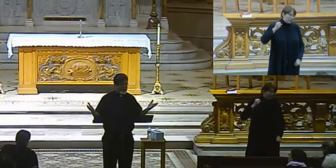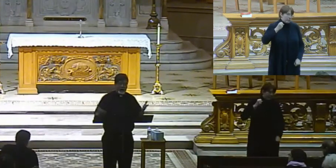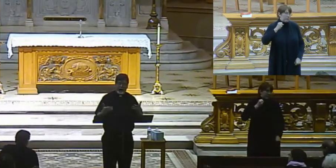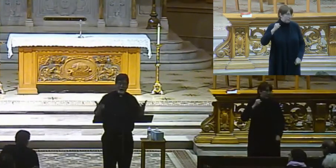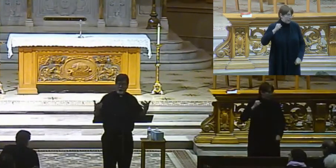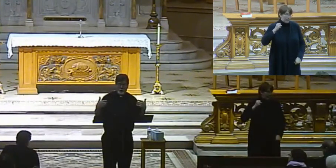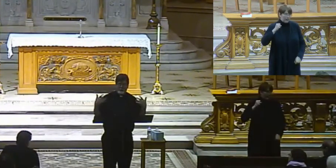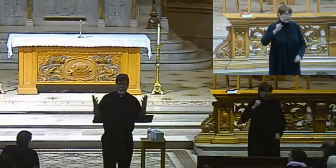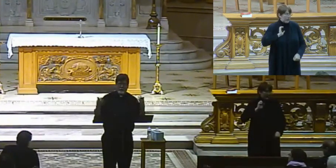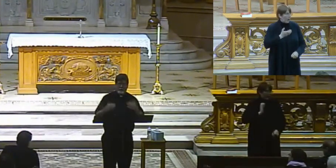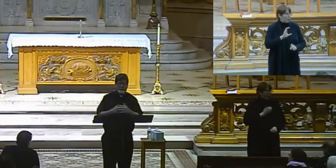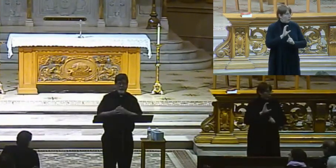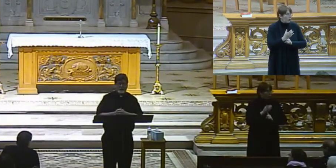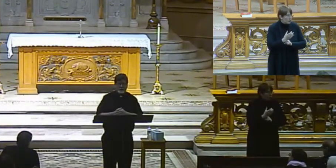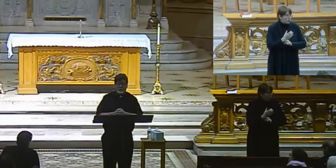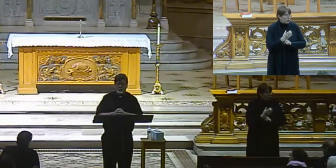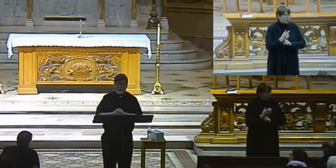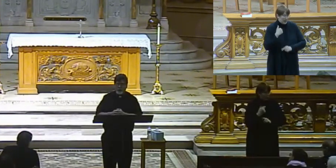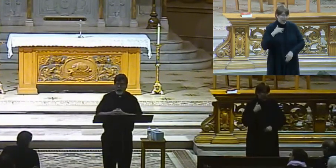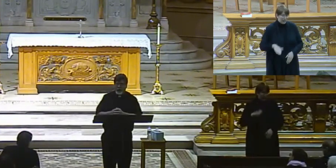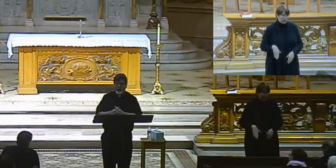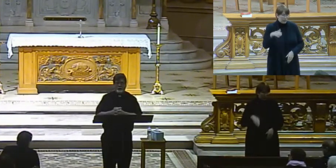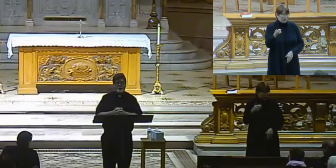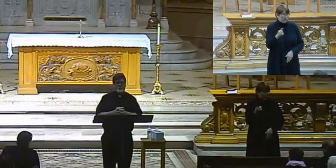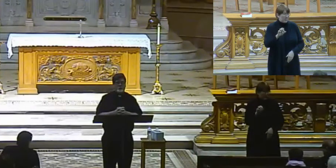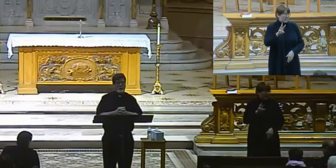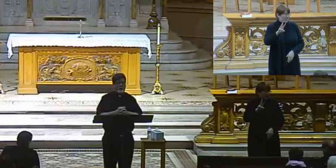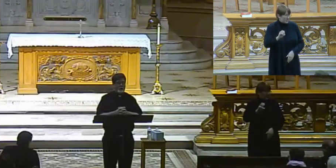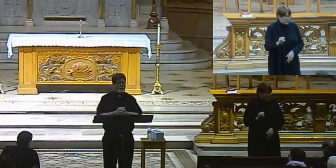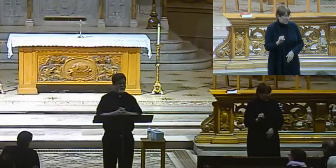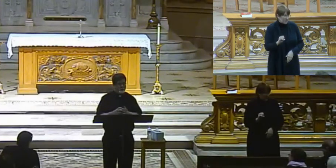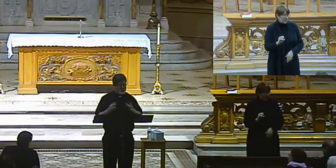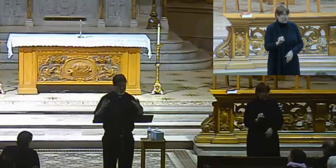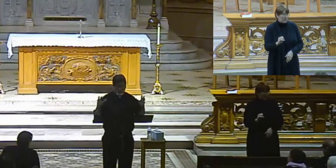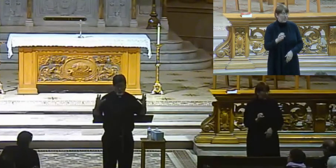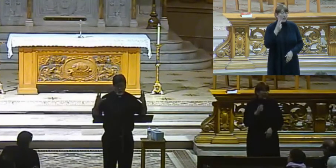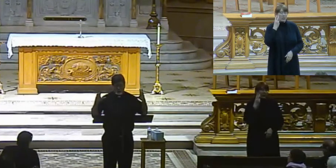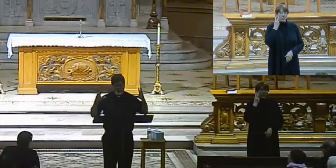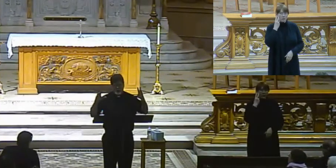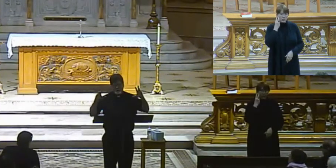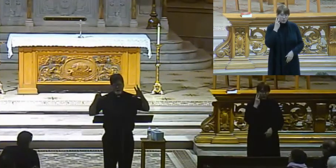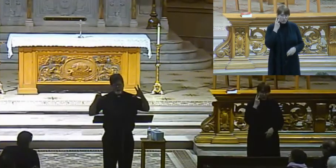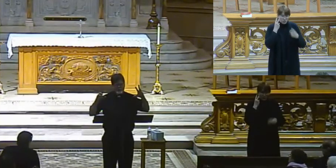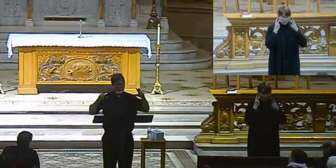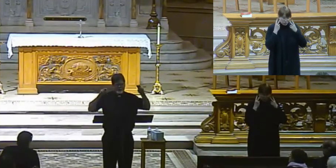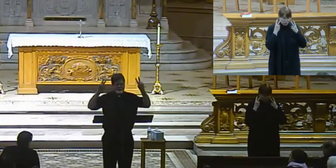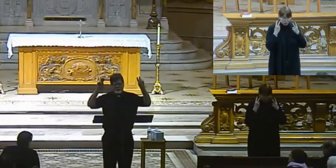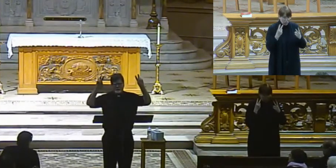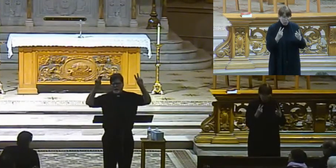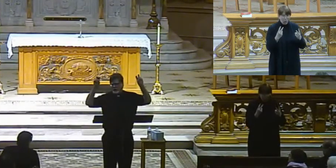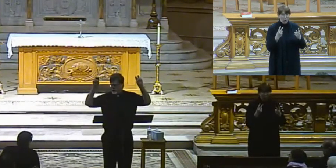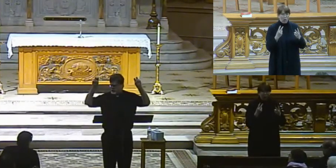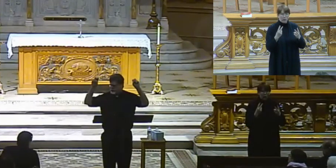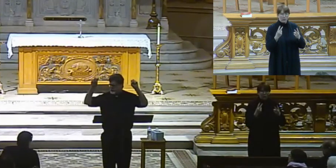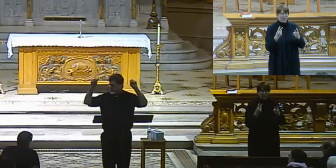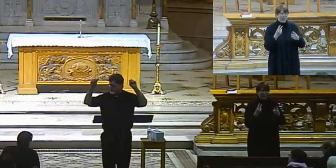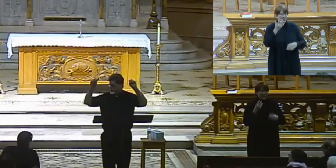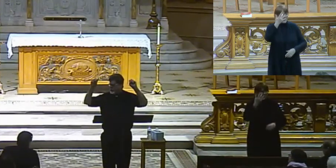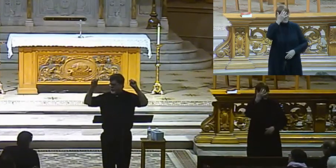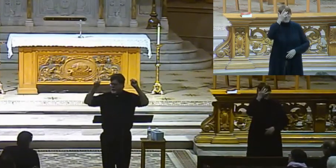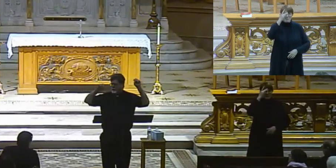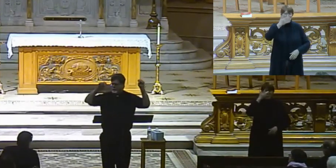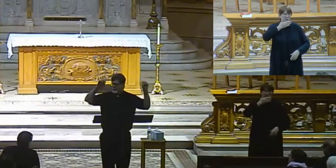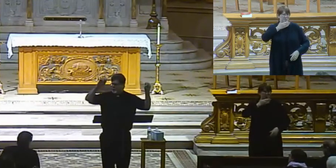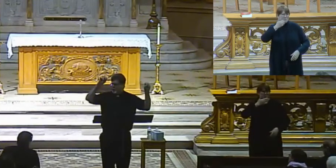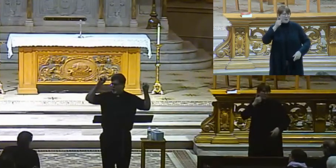all right? I grew up in the 1960s, and we saw this, you know, we saw the best and the brightest, all right,